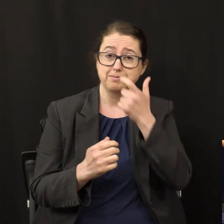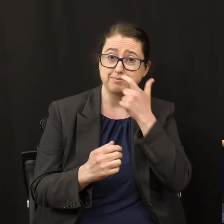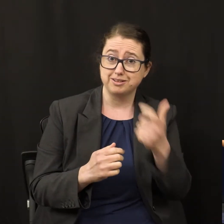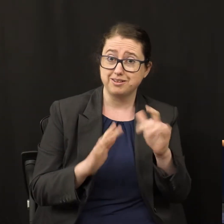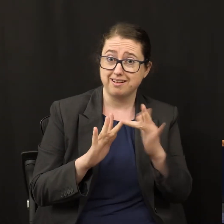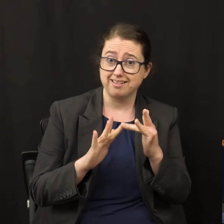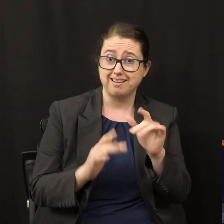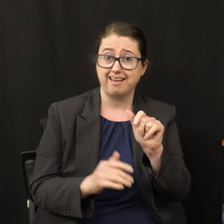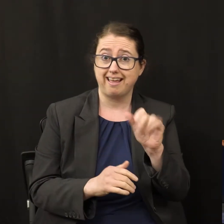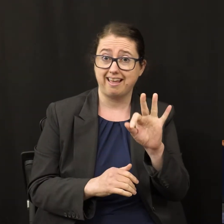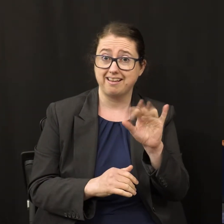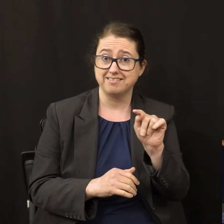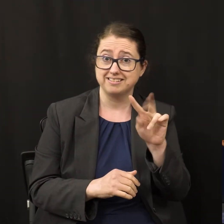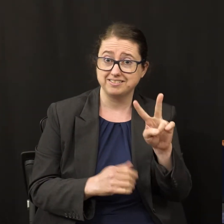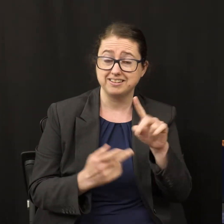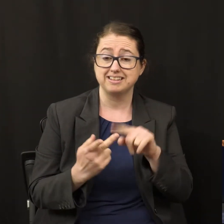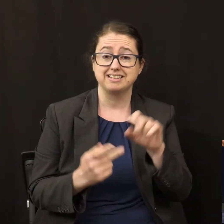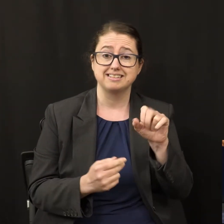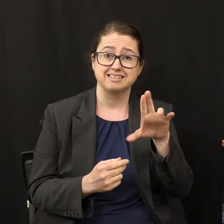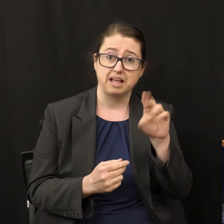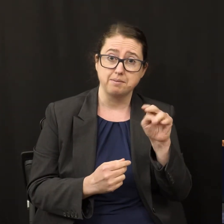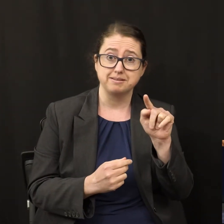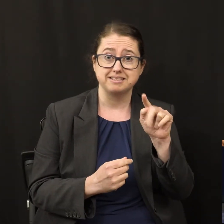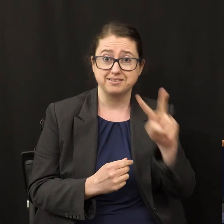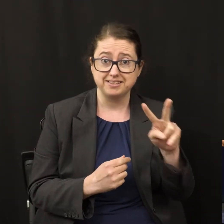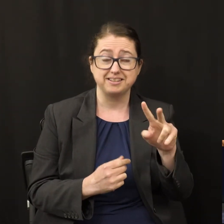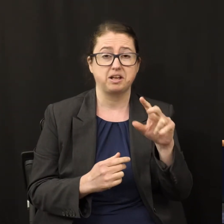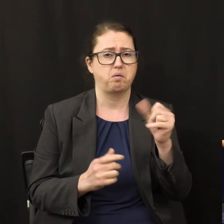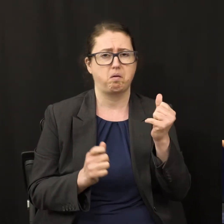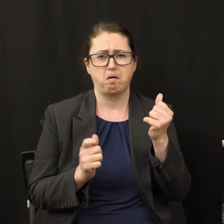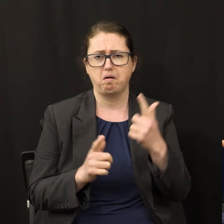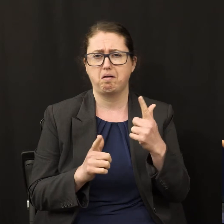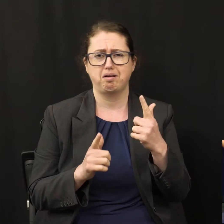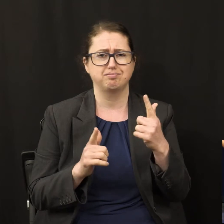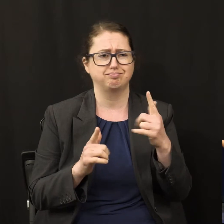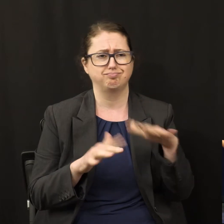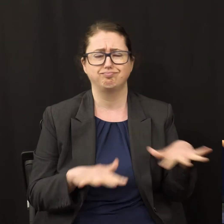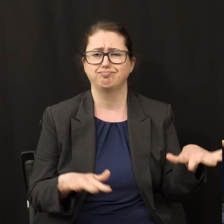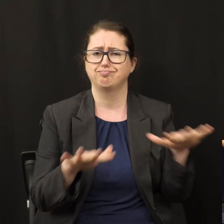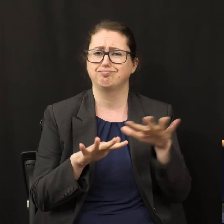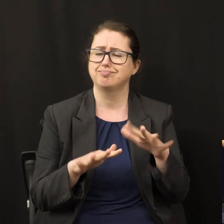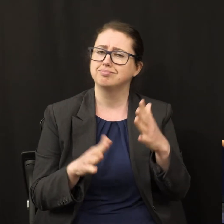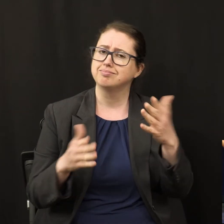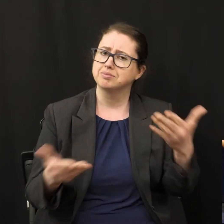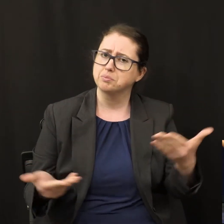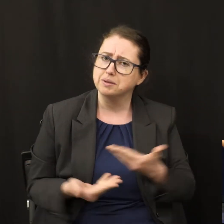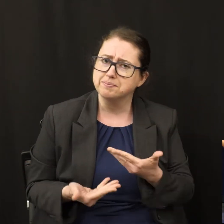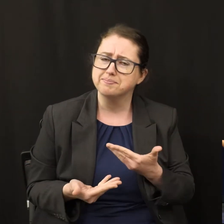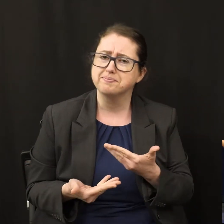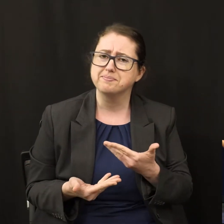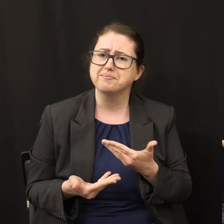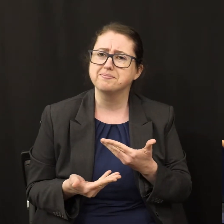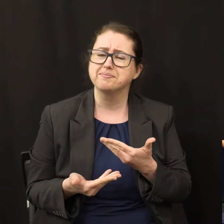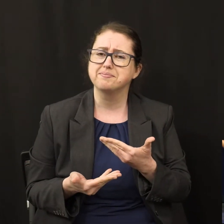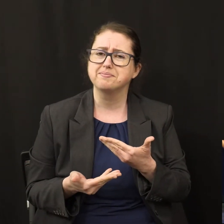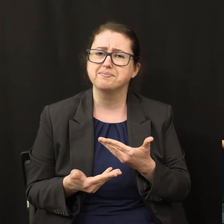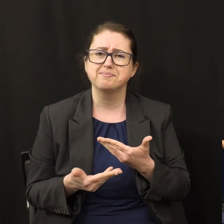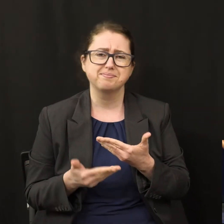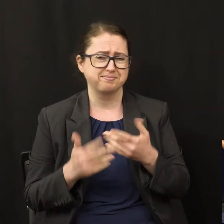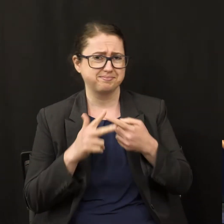some TV, and wherever else this message is being broadcast. So we want to welcome you to the beginning of day two